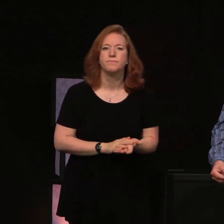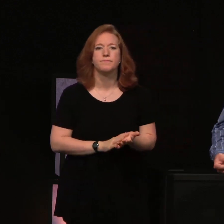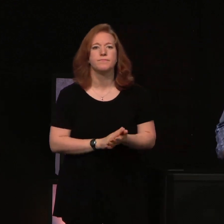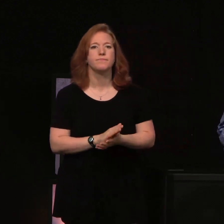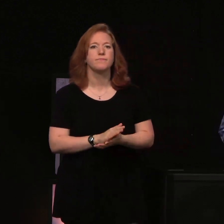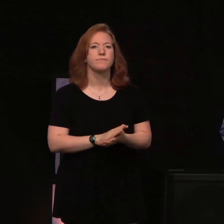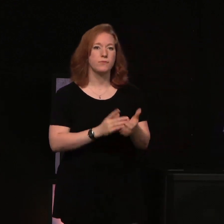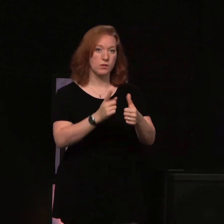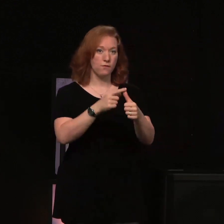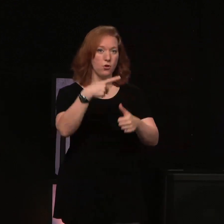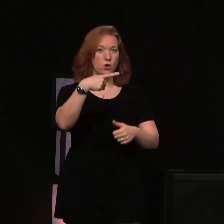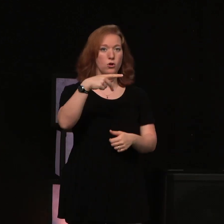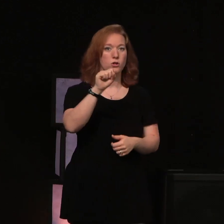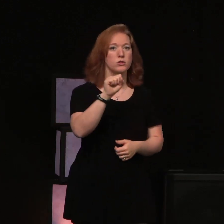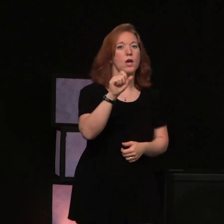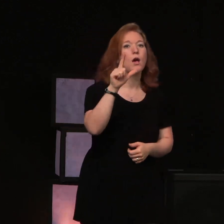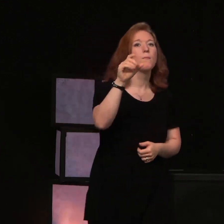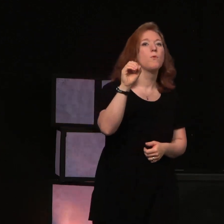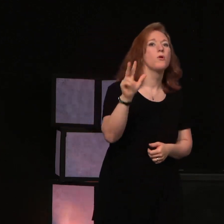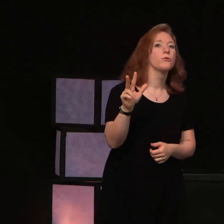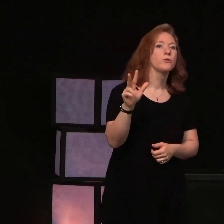First one is Psalm 103.